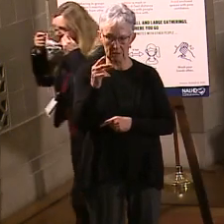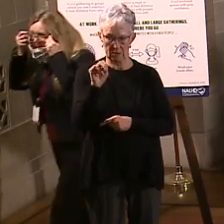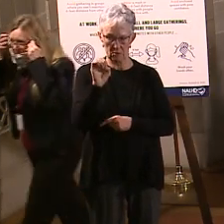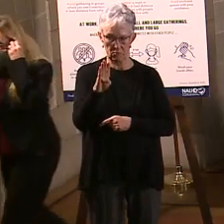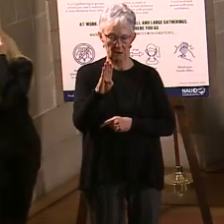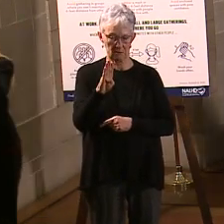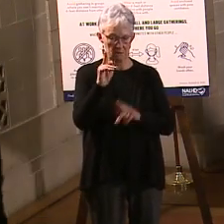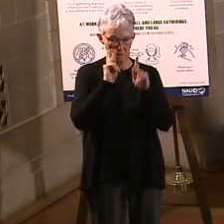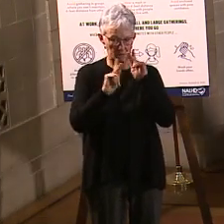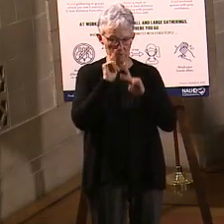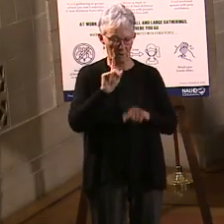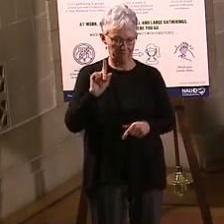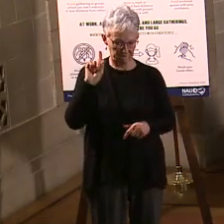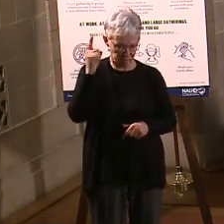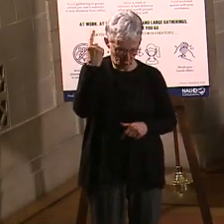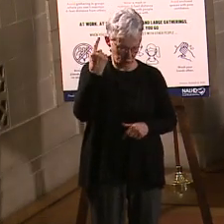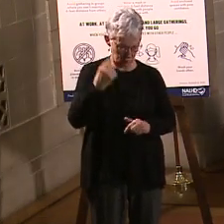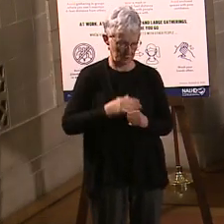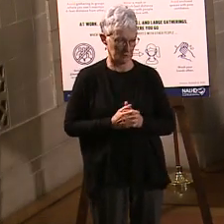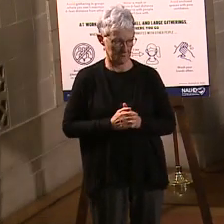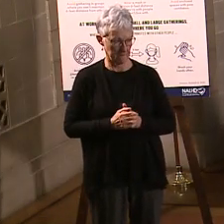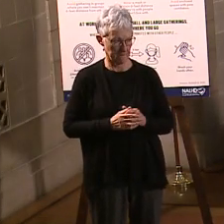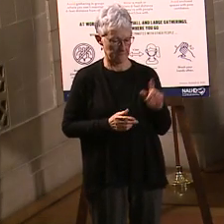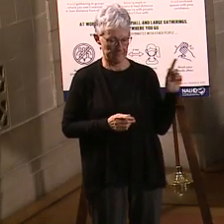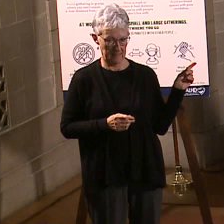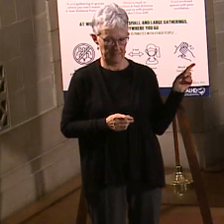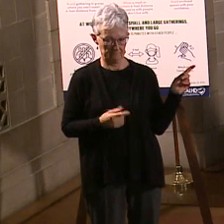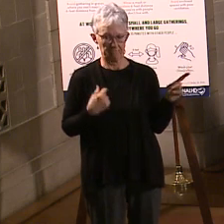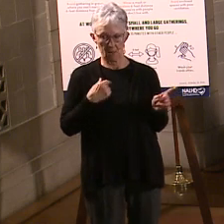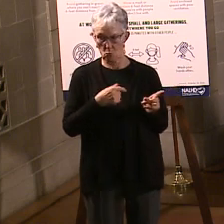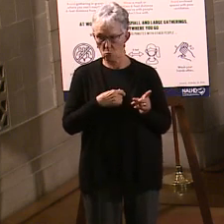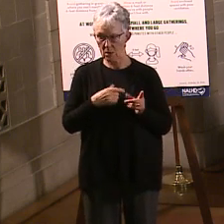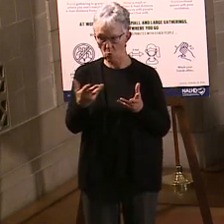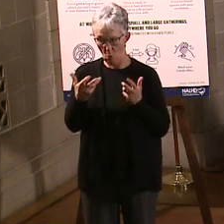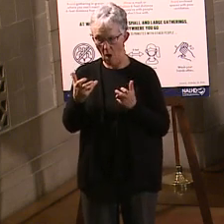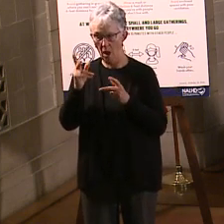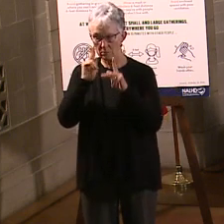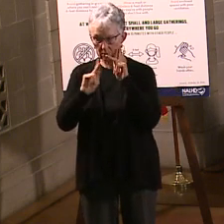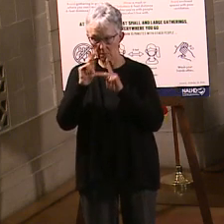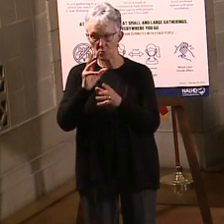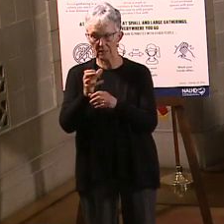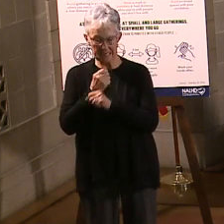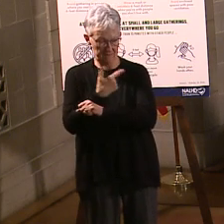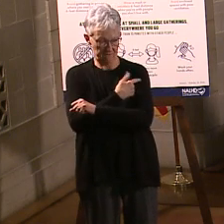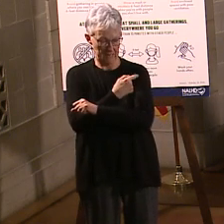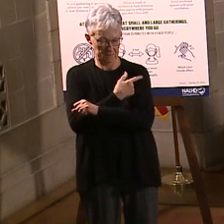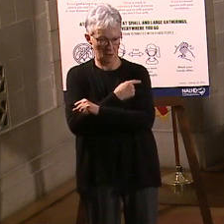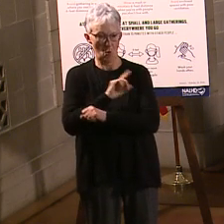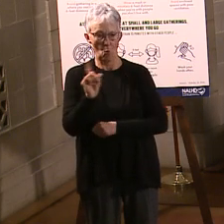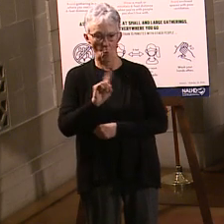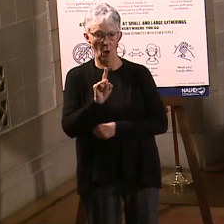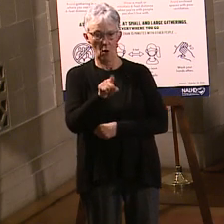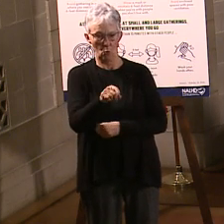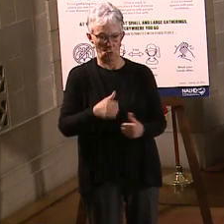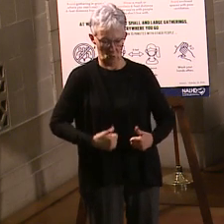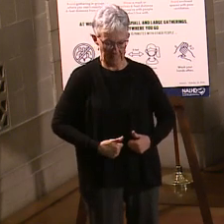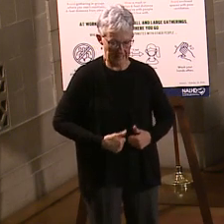But just to reiterate again, we're looking for you to get vaccinated in the county that you live in, not the county you work in.